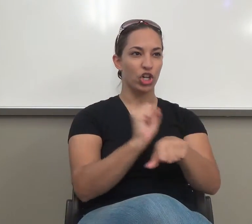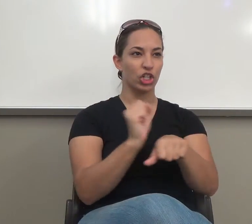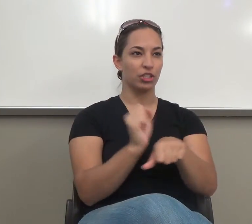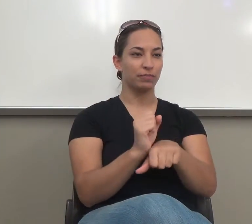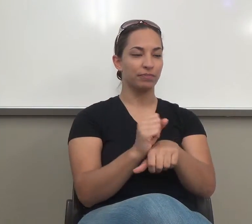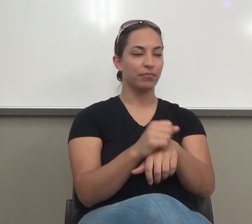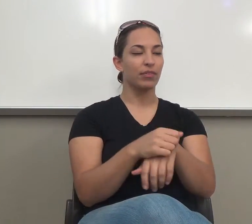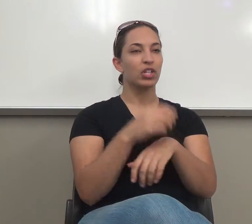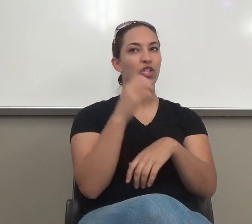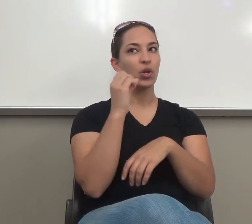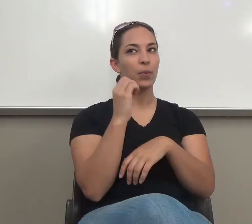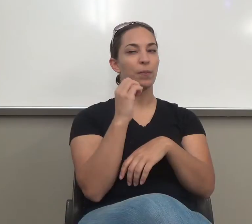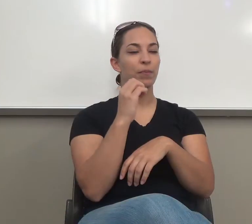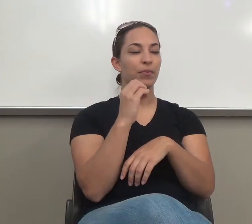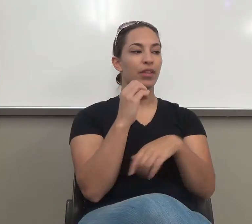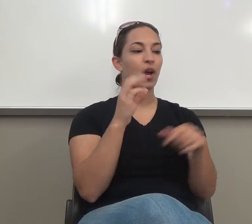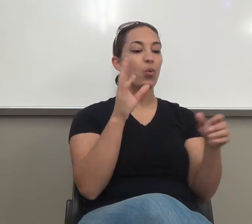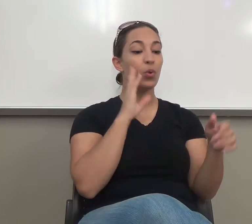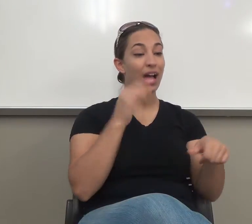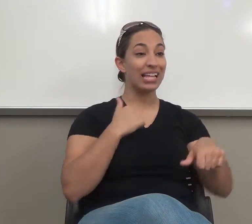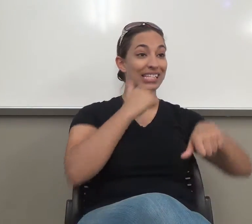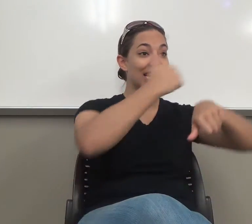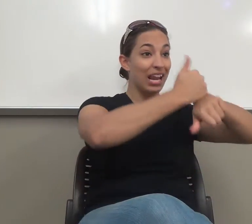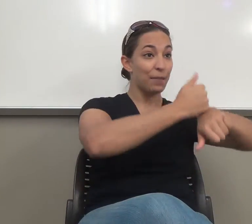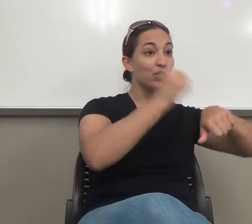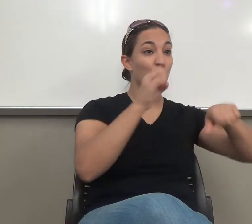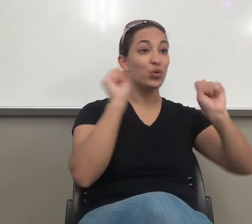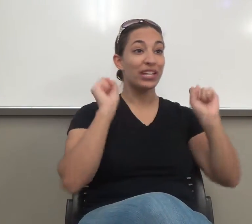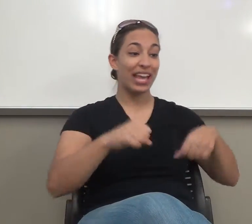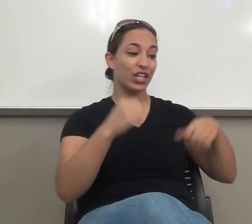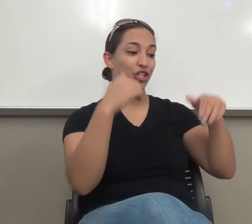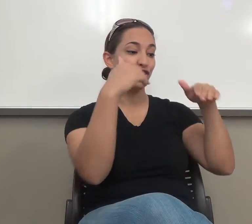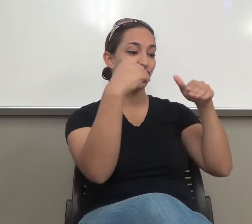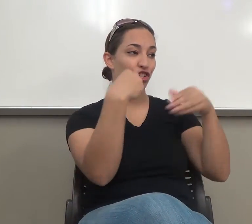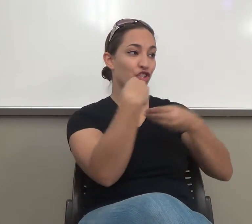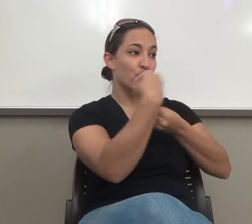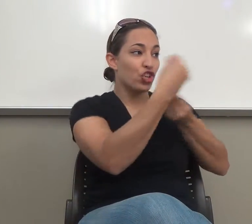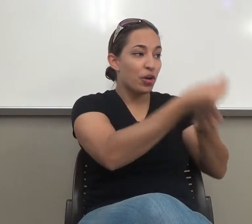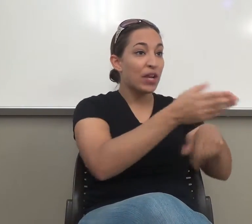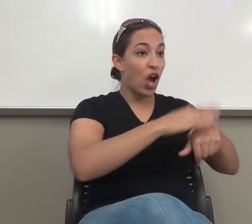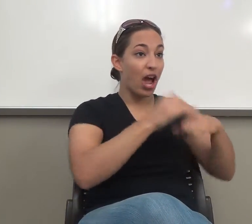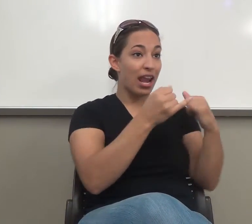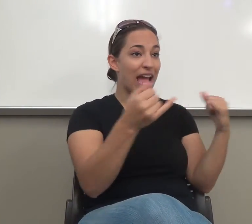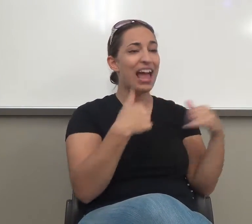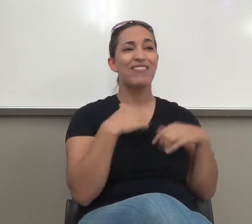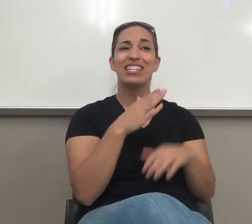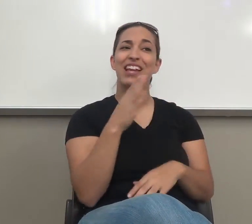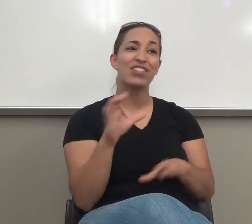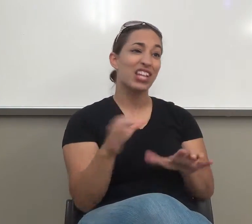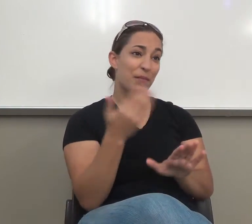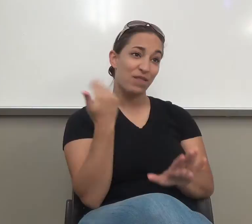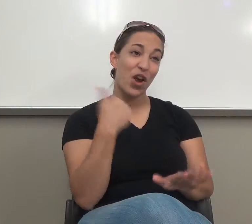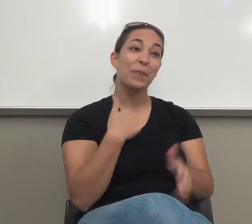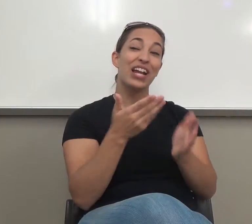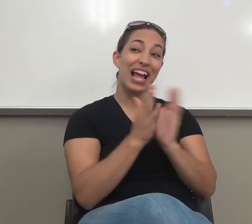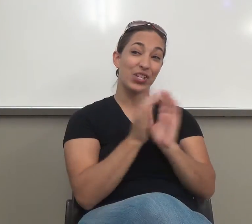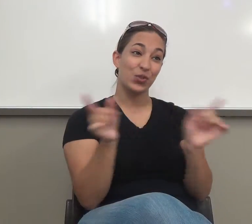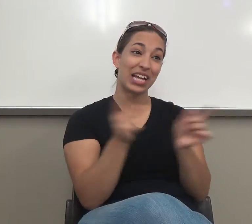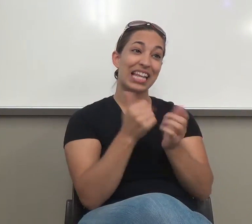actually turn it in online, which I have never done before. I'm going to ask you guys to help me. You guys are my guinea pigs.